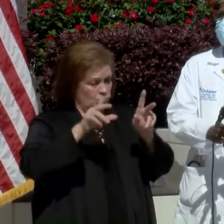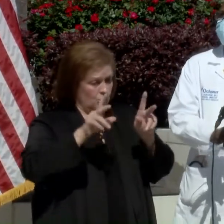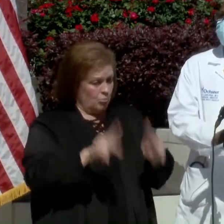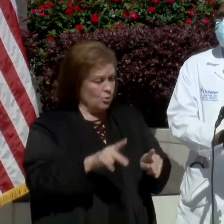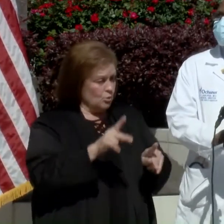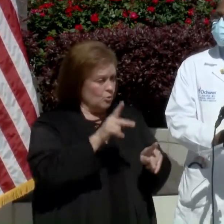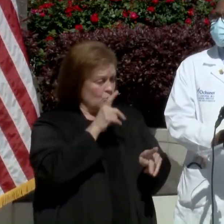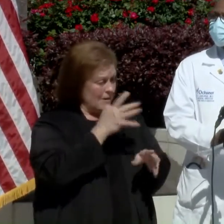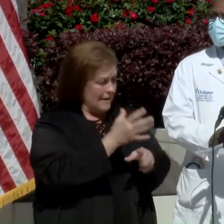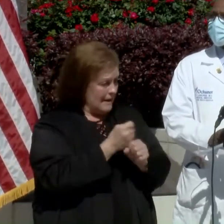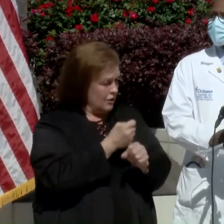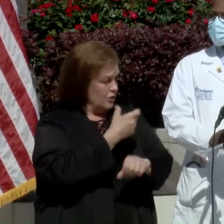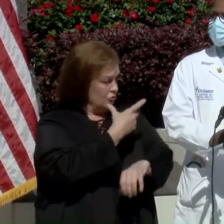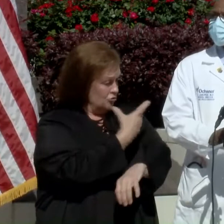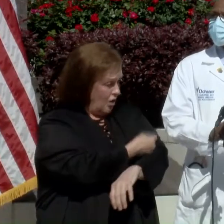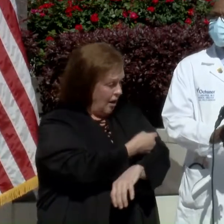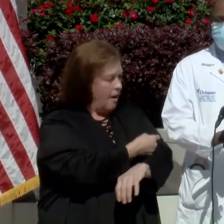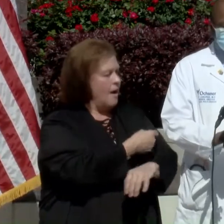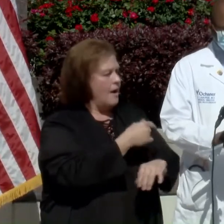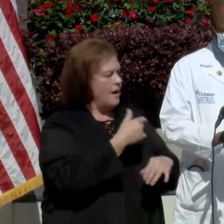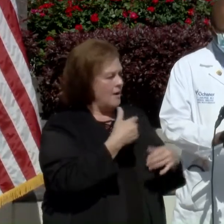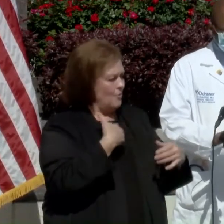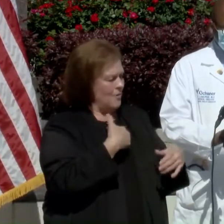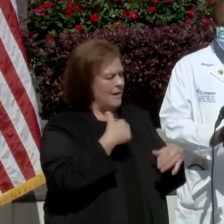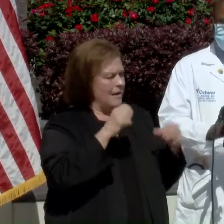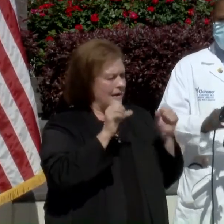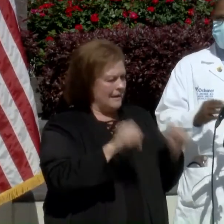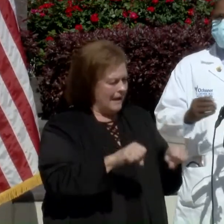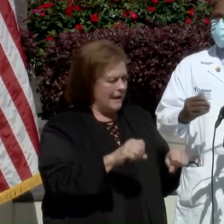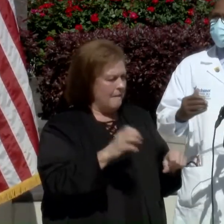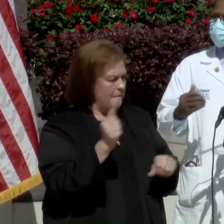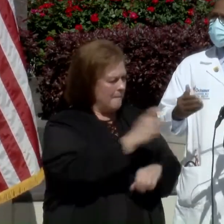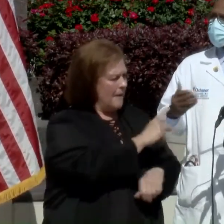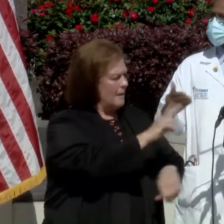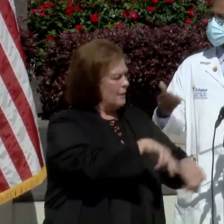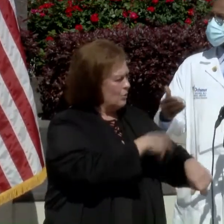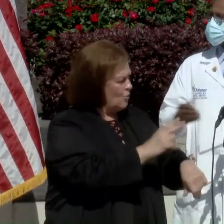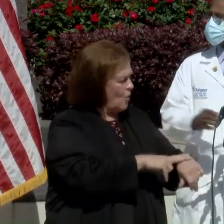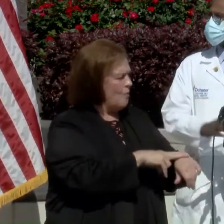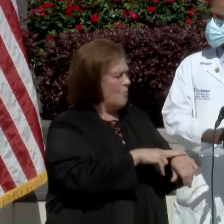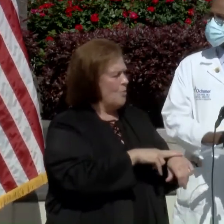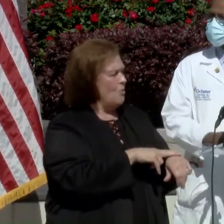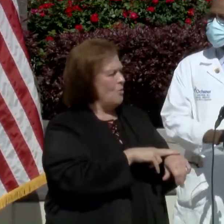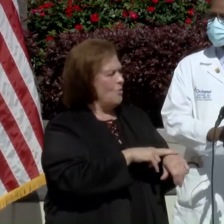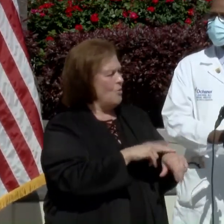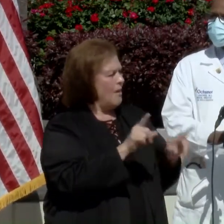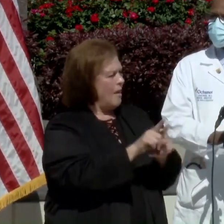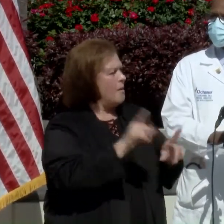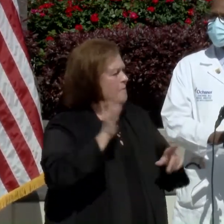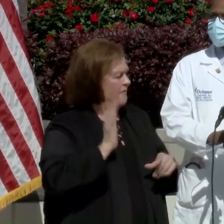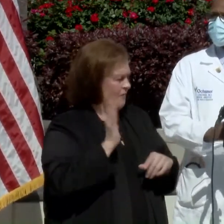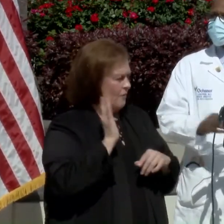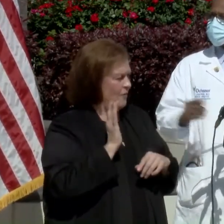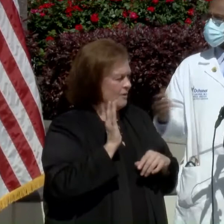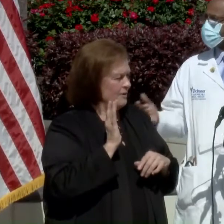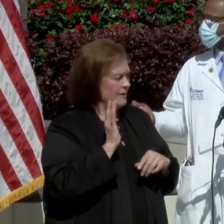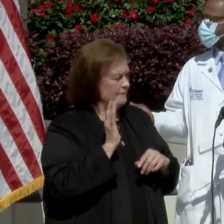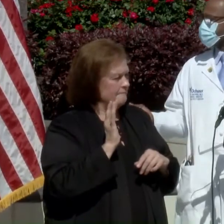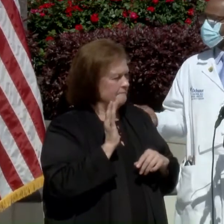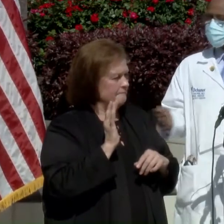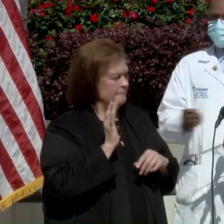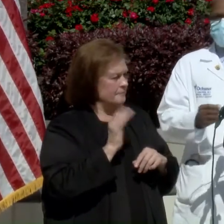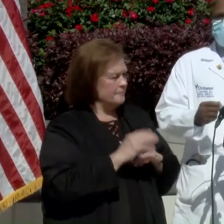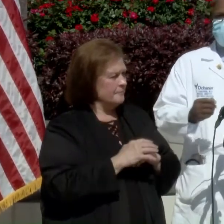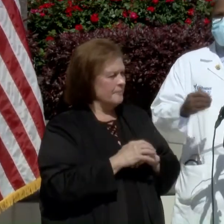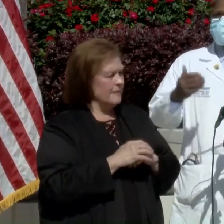a return to normalcy in a return to the life that we once had before. But again,